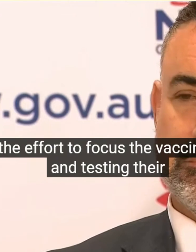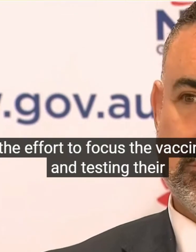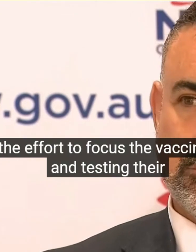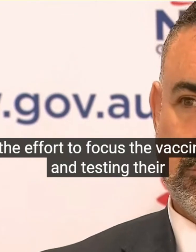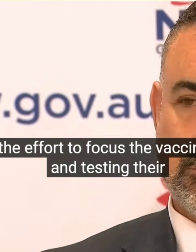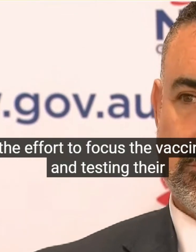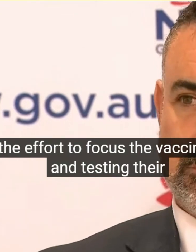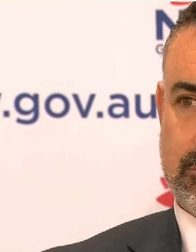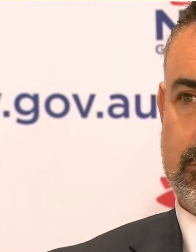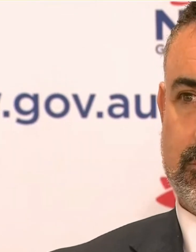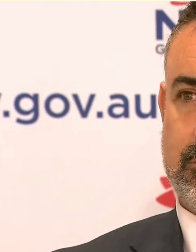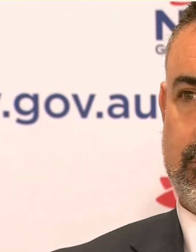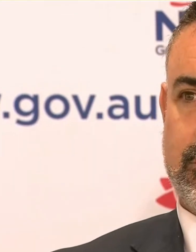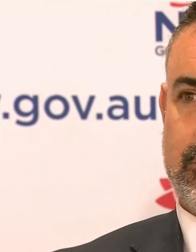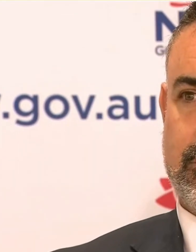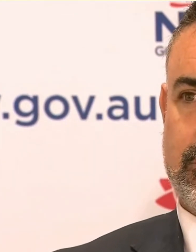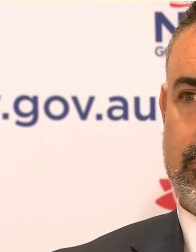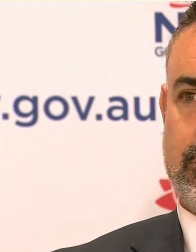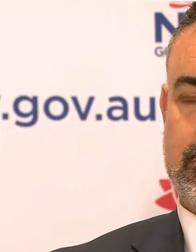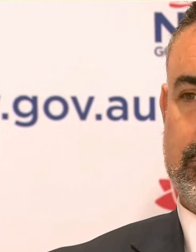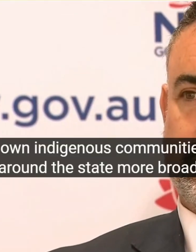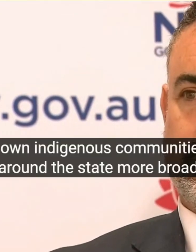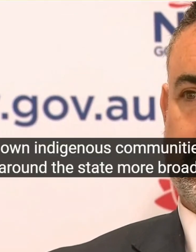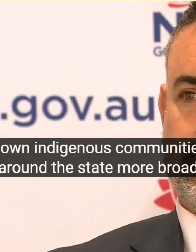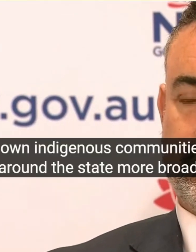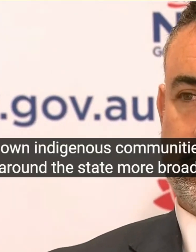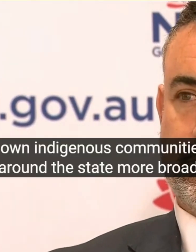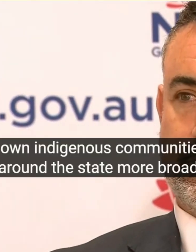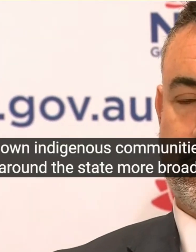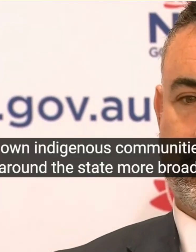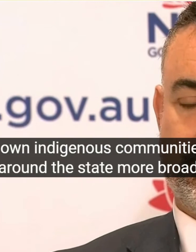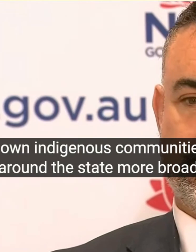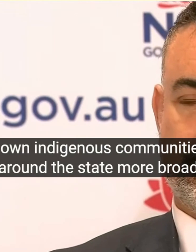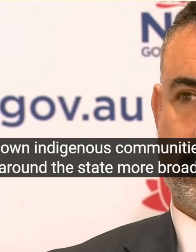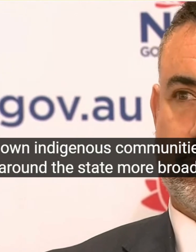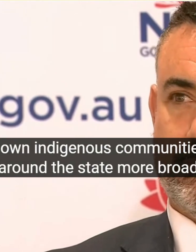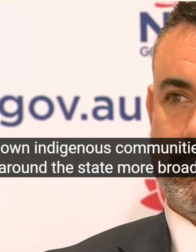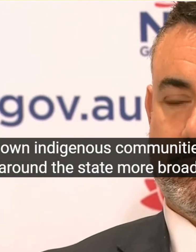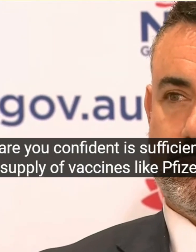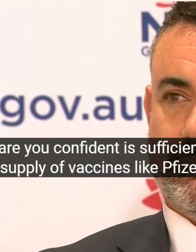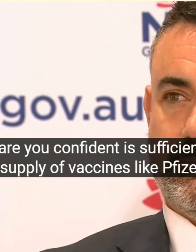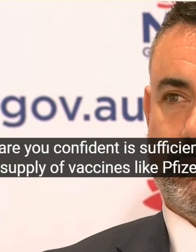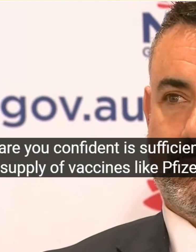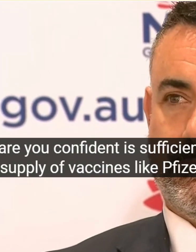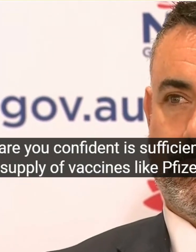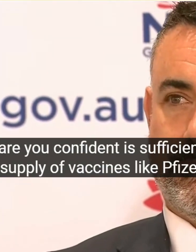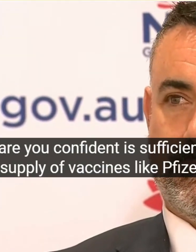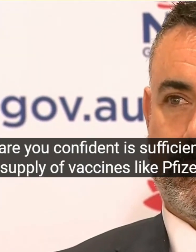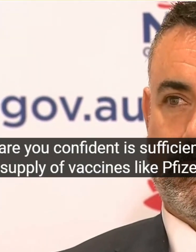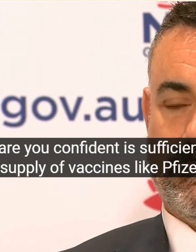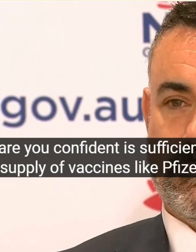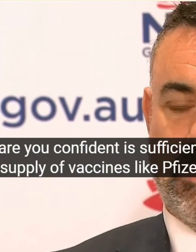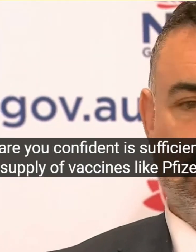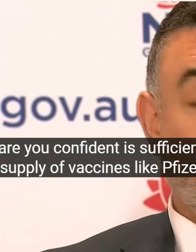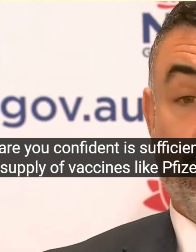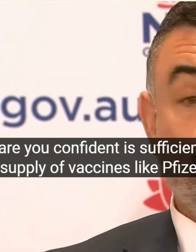Around The State More Broadly Are You Confident There's Sufficient Supply Vaccines Like Pfizer Because We've Heard From The More Aboriginal Medical Service That Had To Start Cancelling